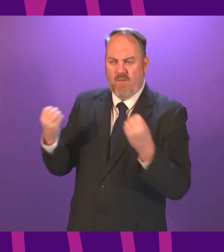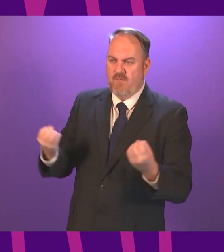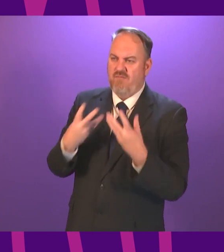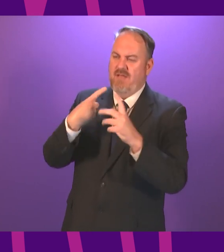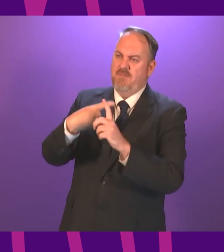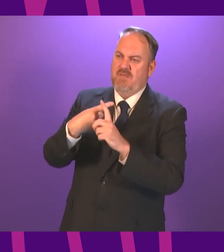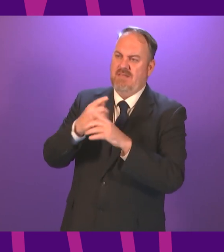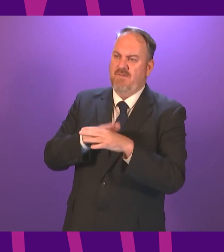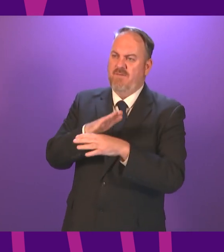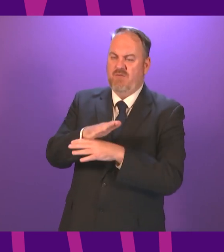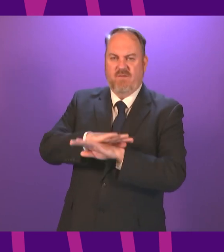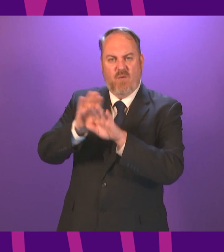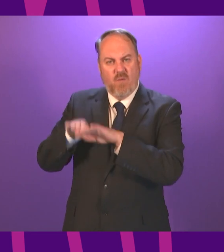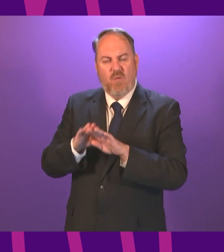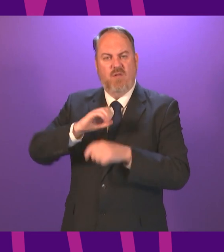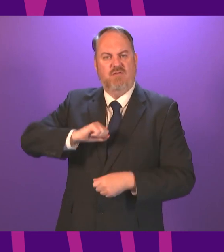for Scotland thank you